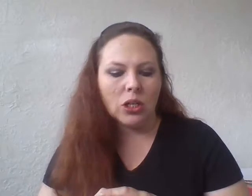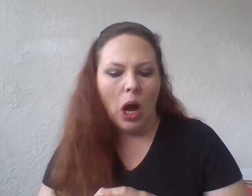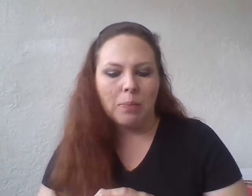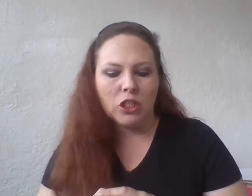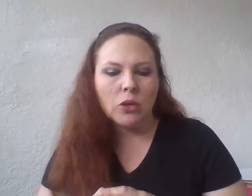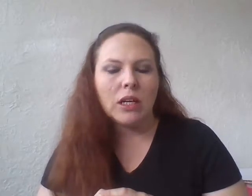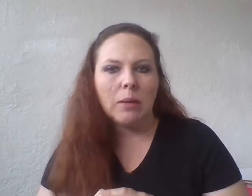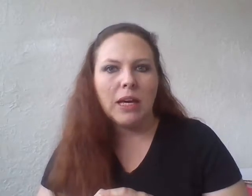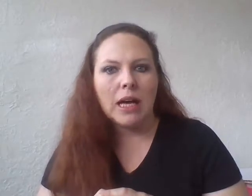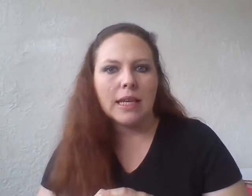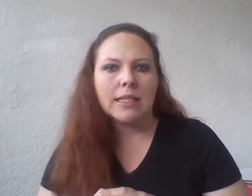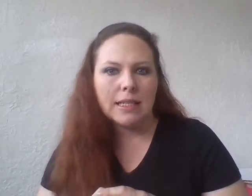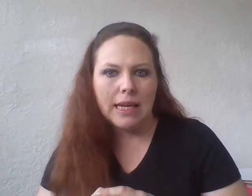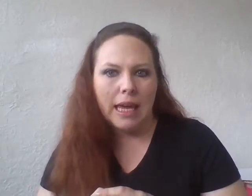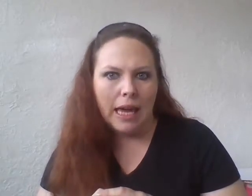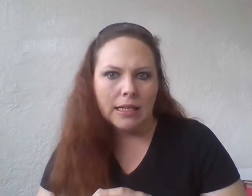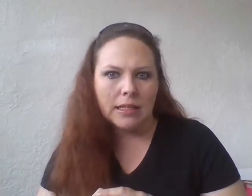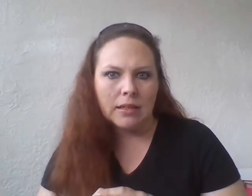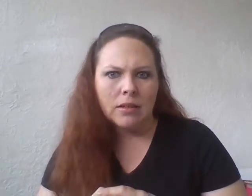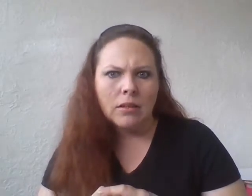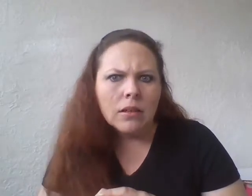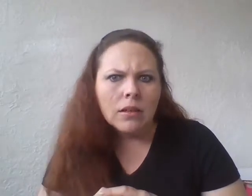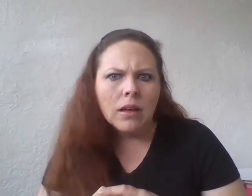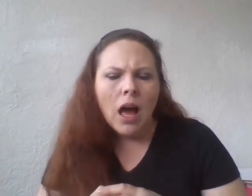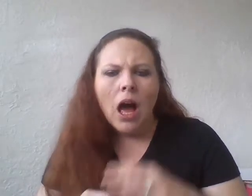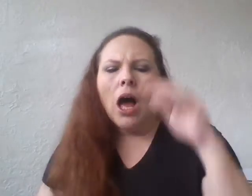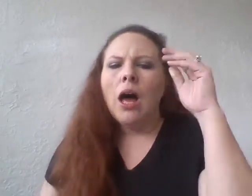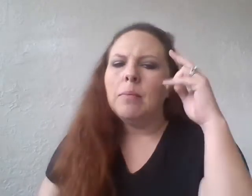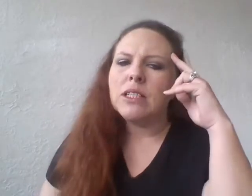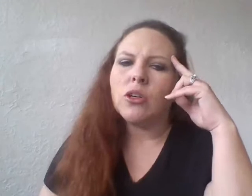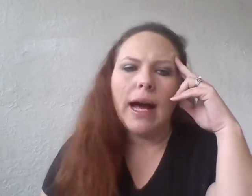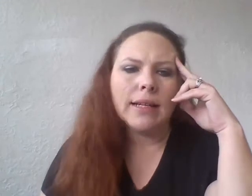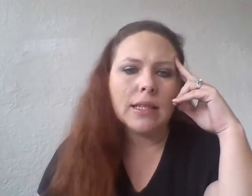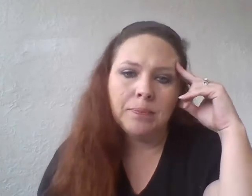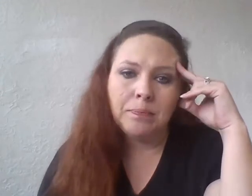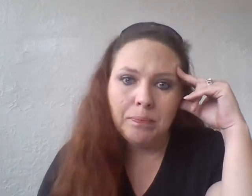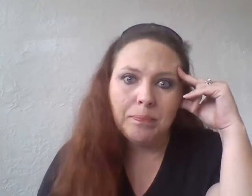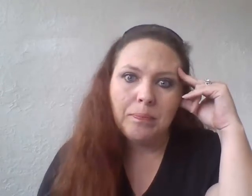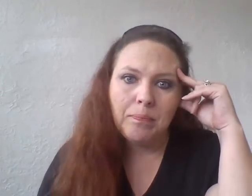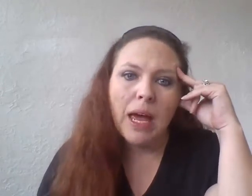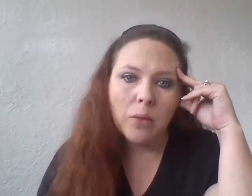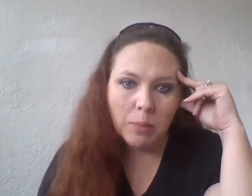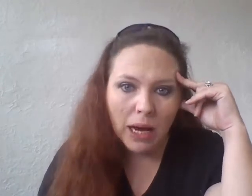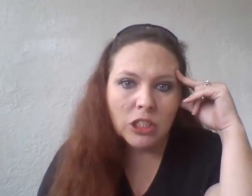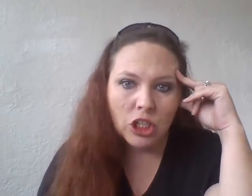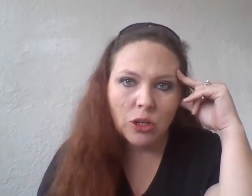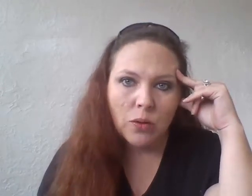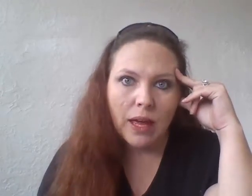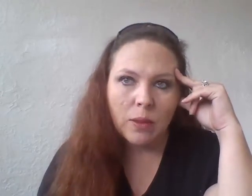opportunity because it's a state case. Mr. Kratz, may I remind you that the